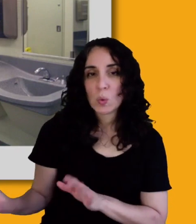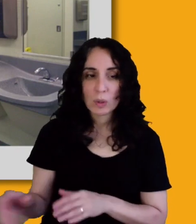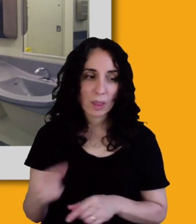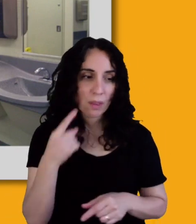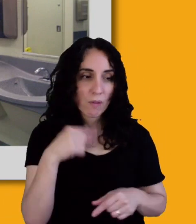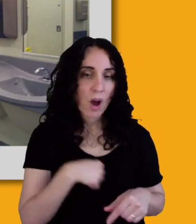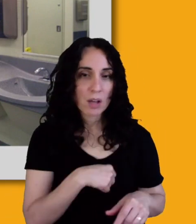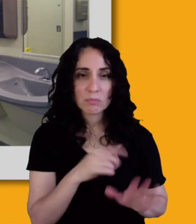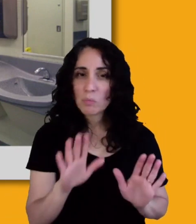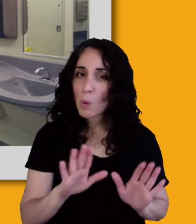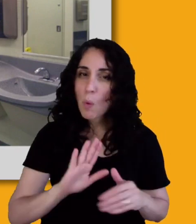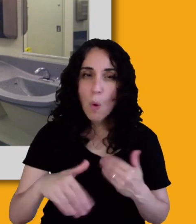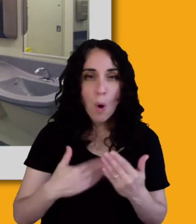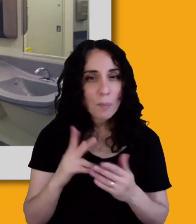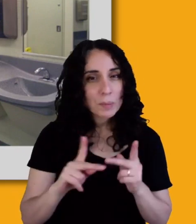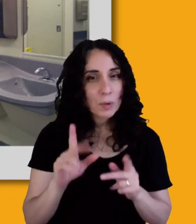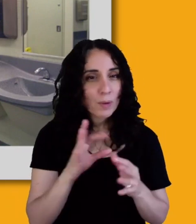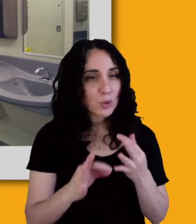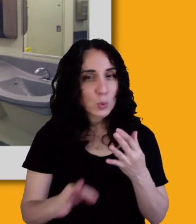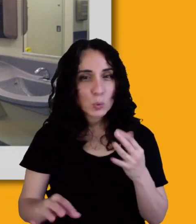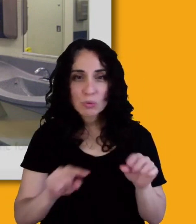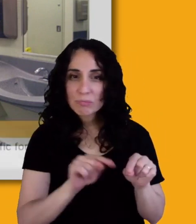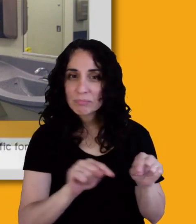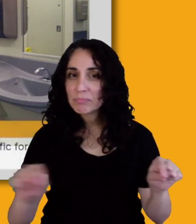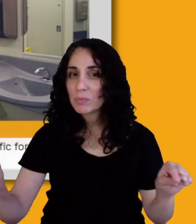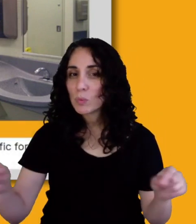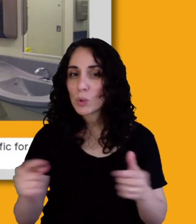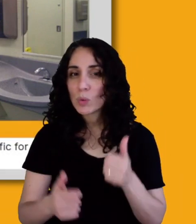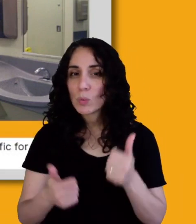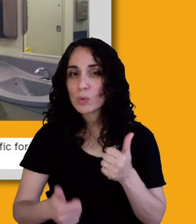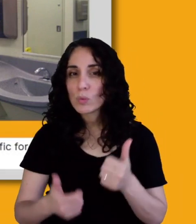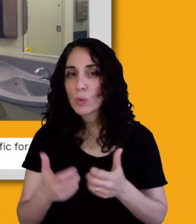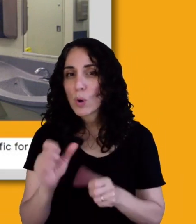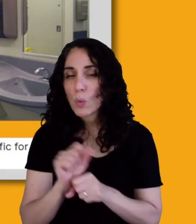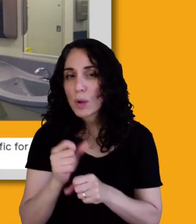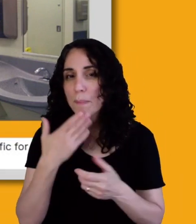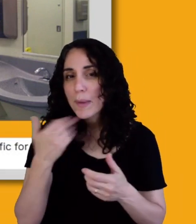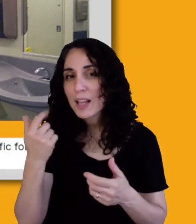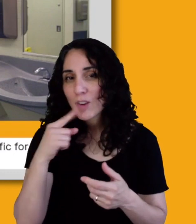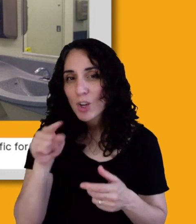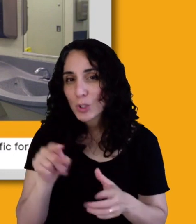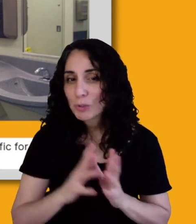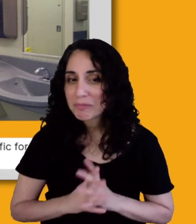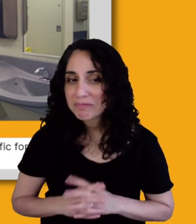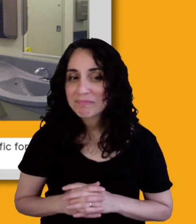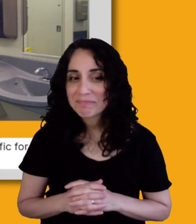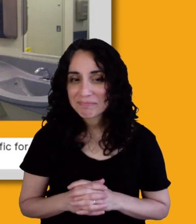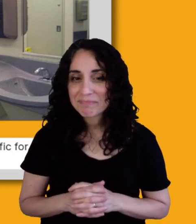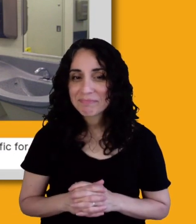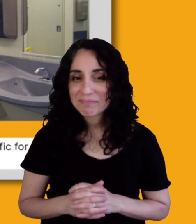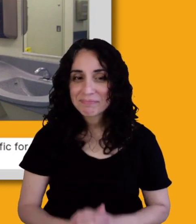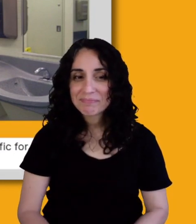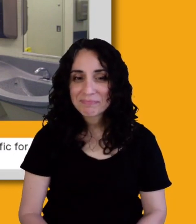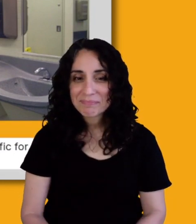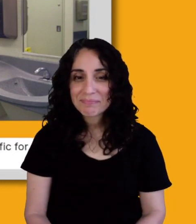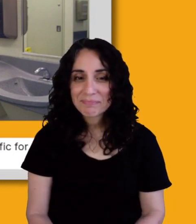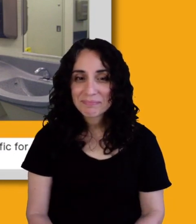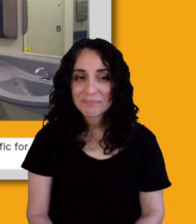everything for everybody. And you get to choose which one works the best for you. Yes. After accommodations. Yeah, I would